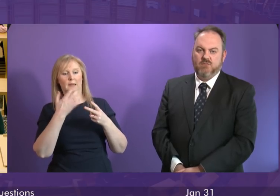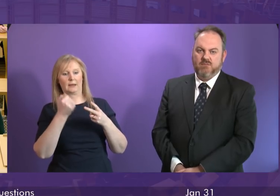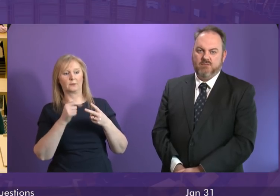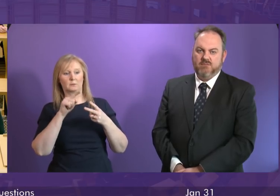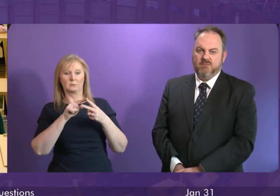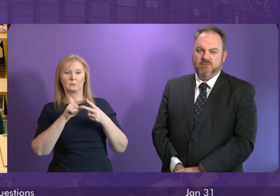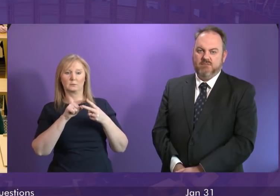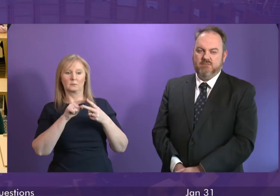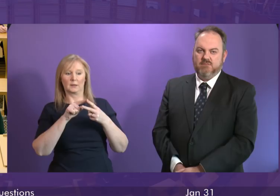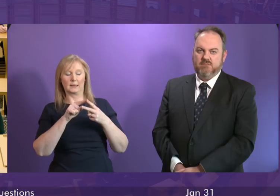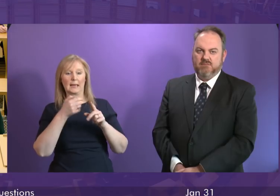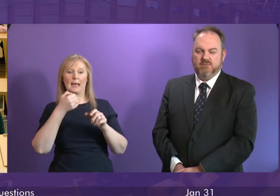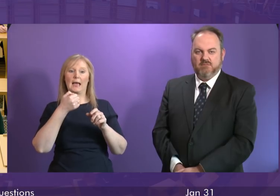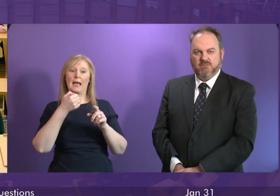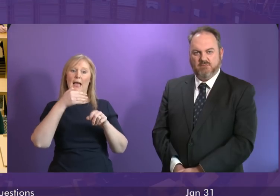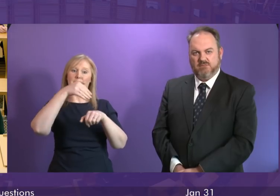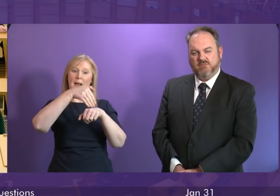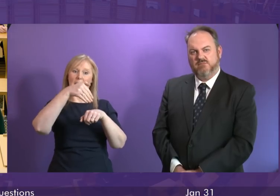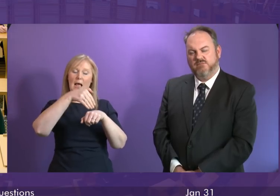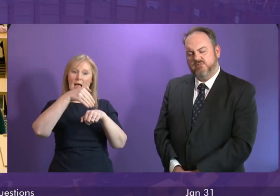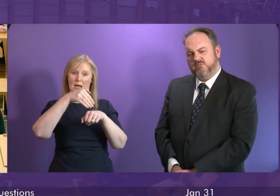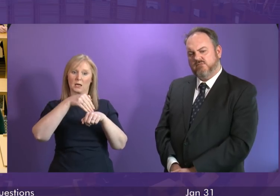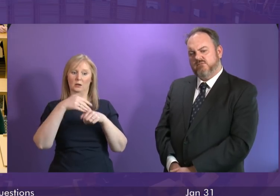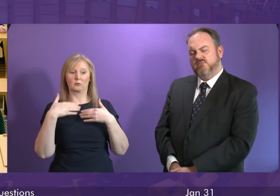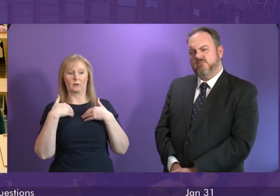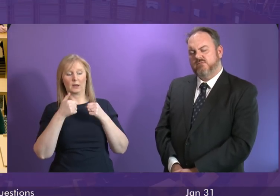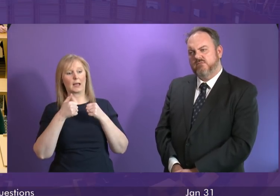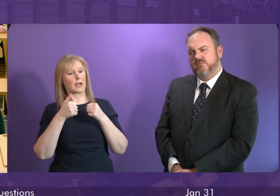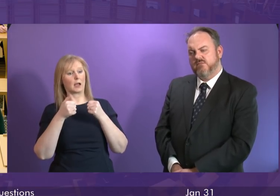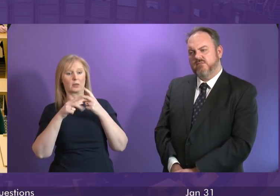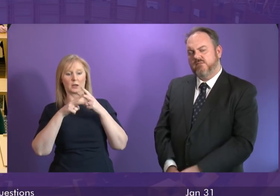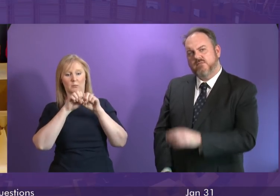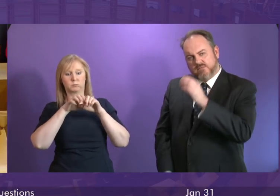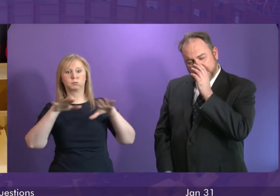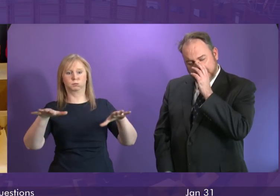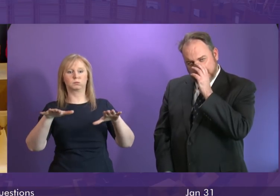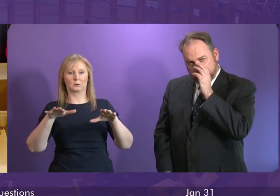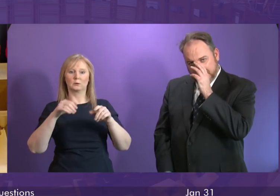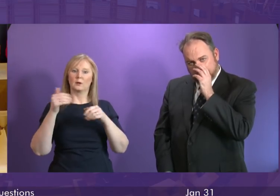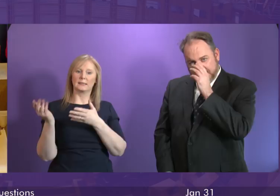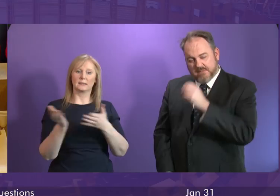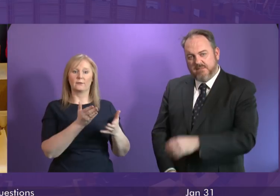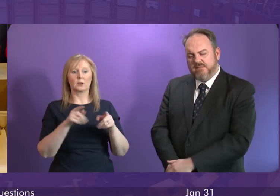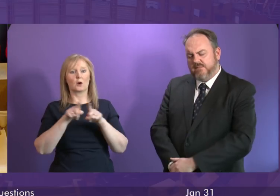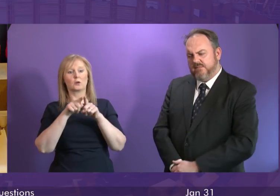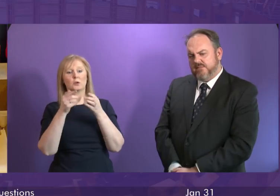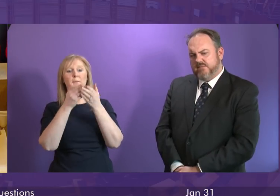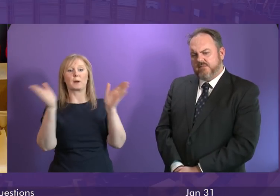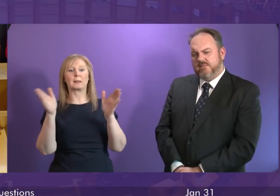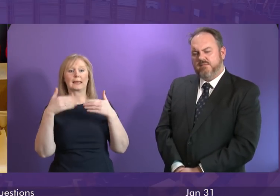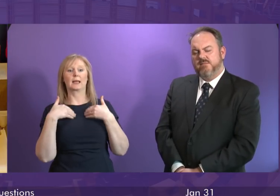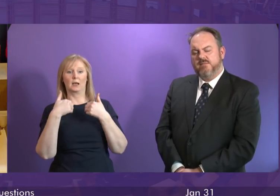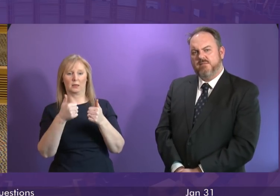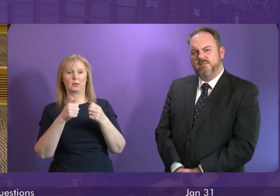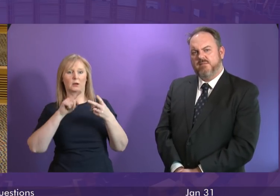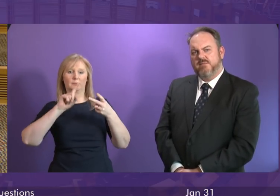assesses the impact of a health care infection incident or outbreak on patients, on services and on public health. And secondly,